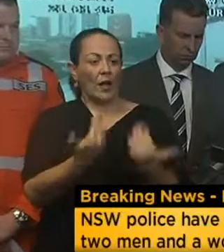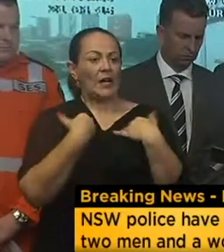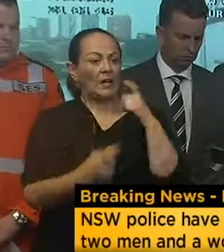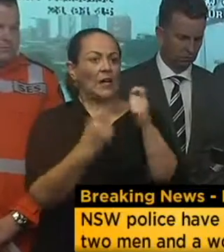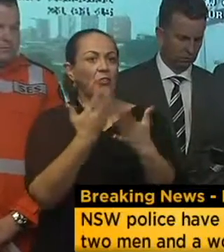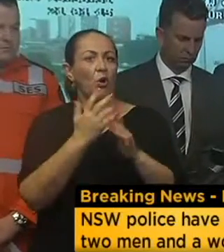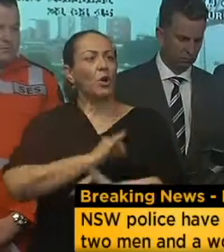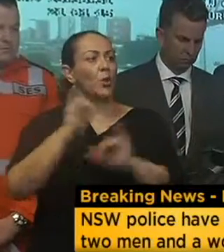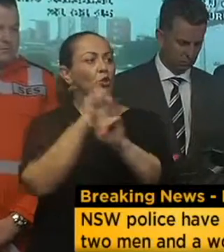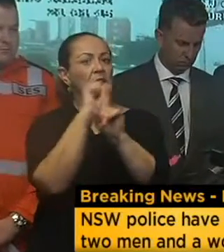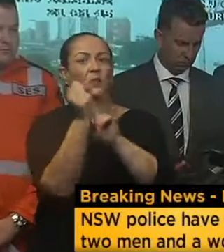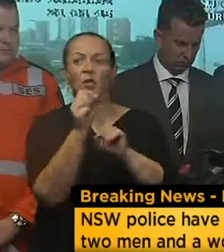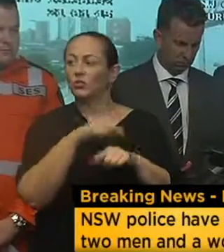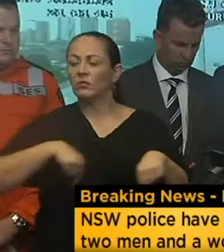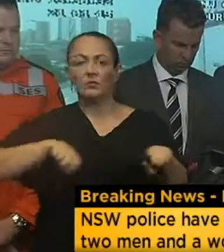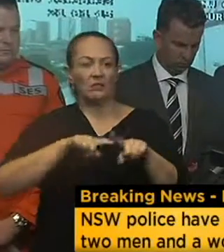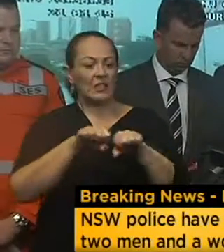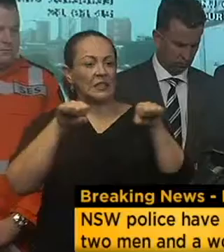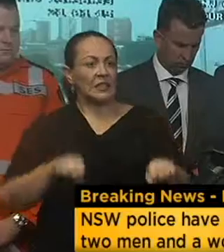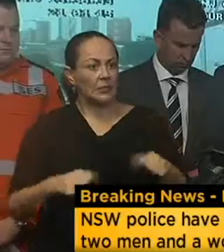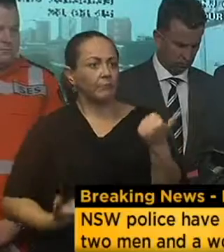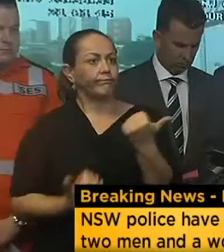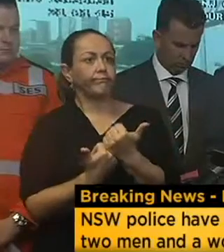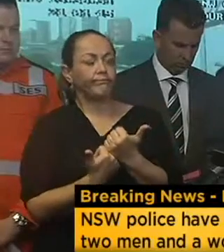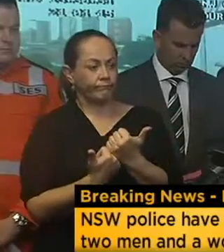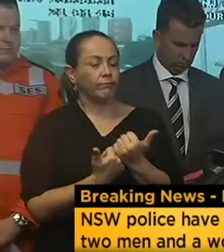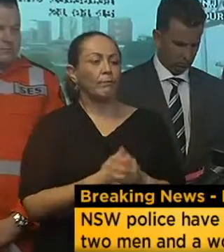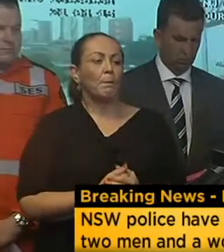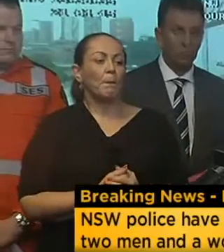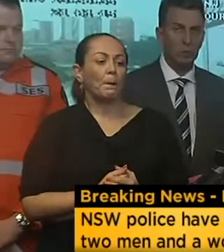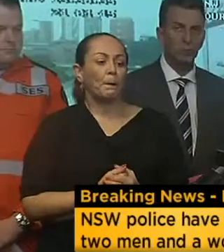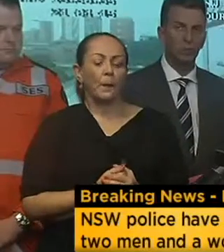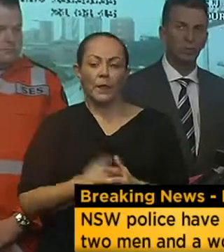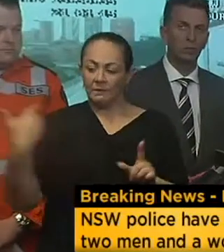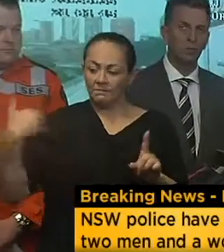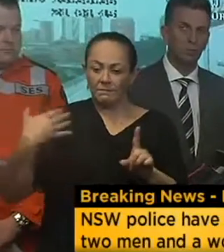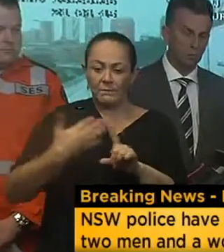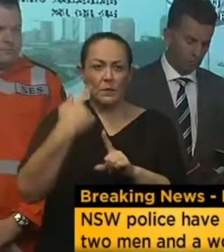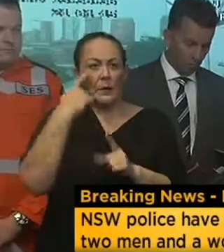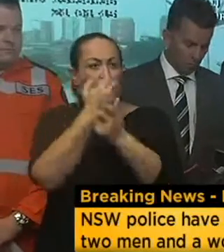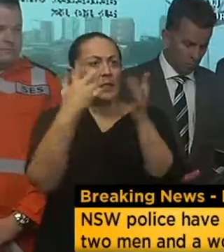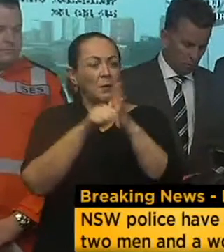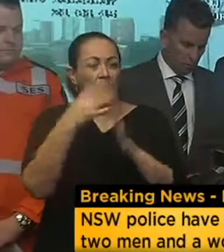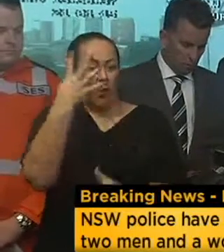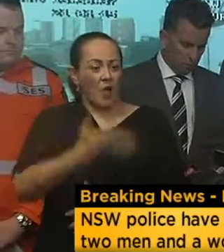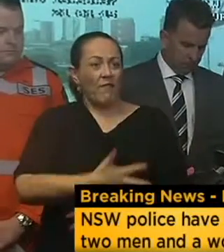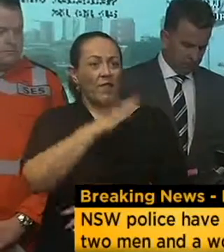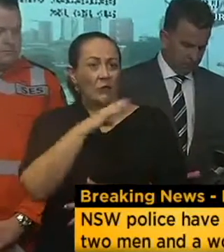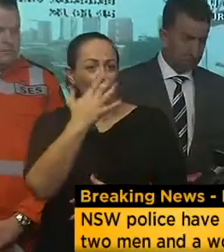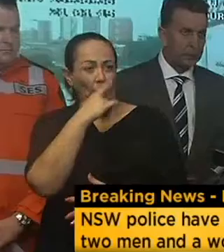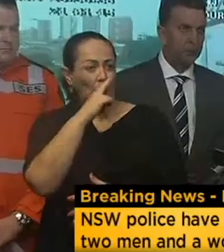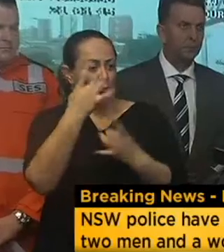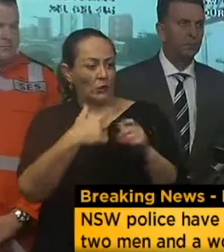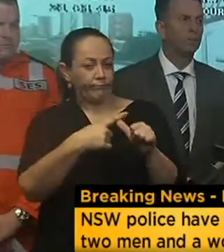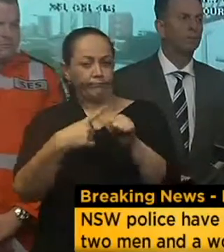services, but they are there to be tested. We have seen, as the Premier said, 4,500 responses